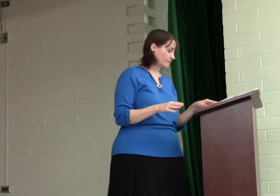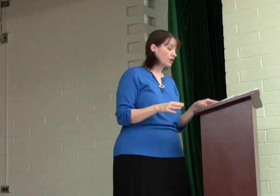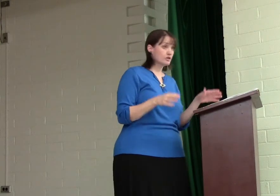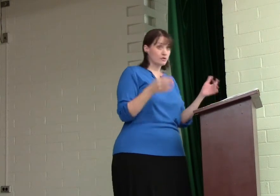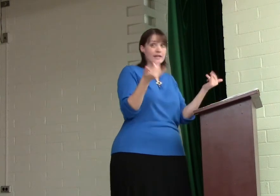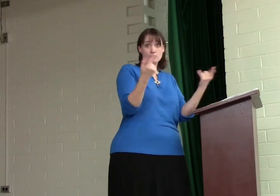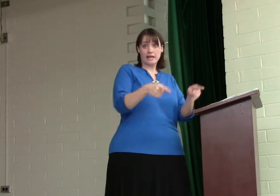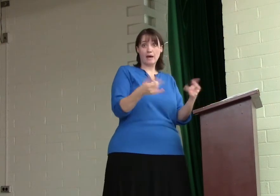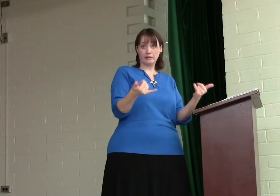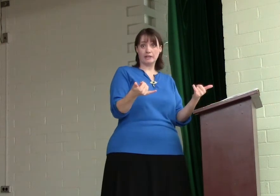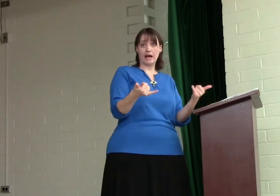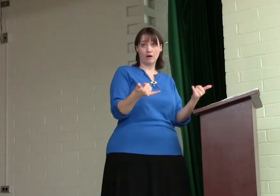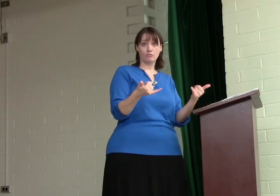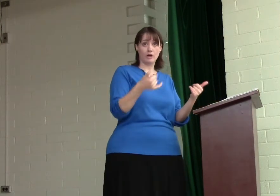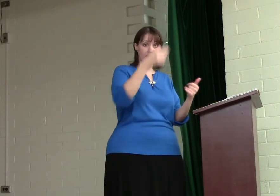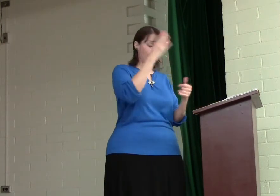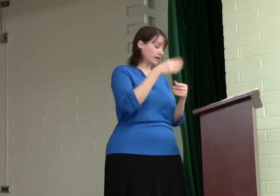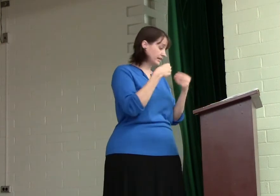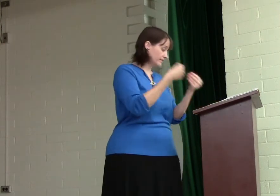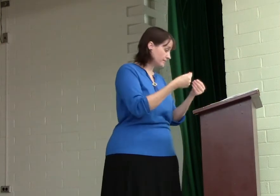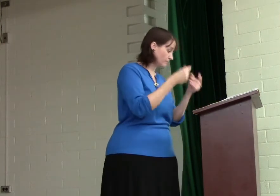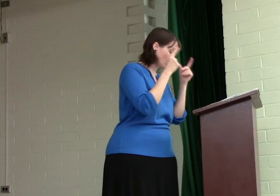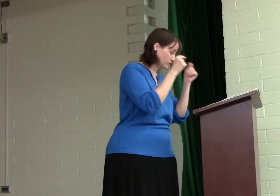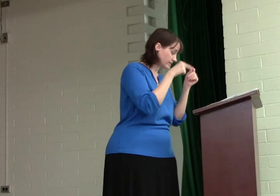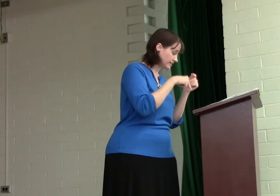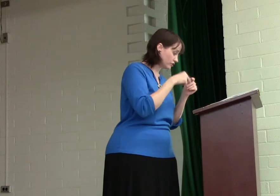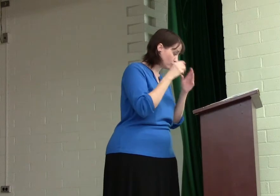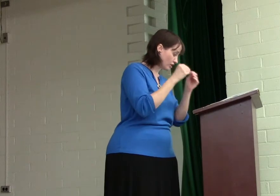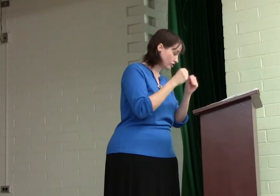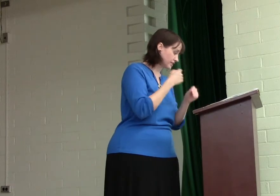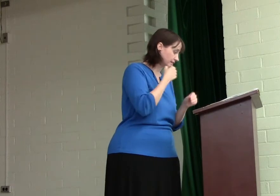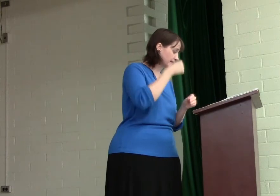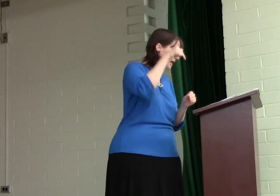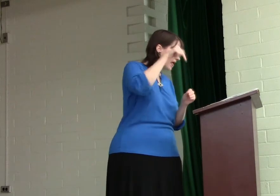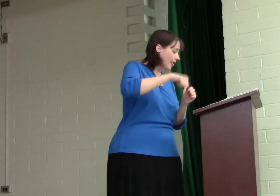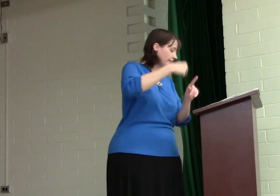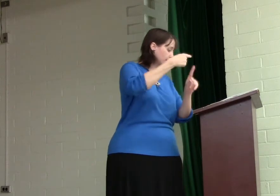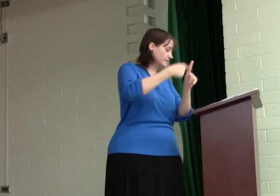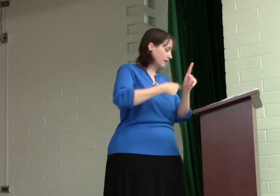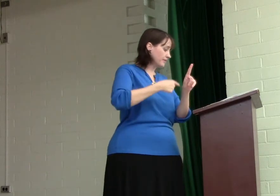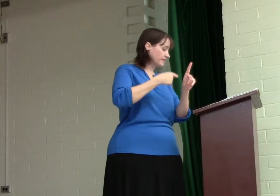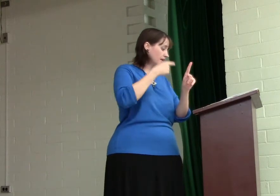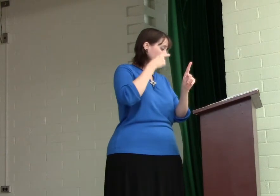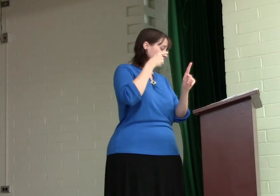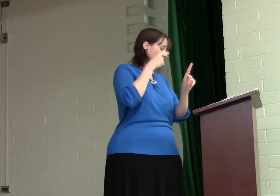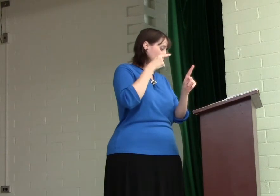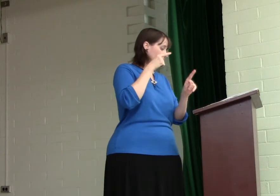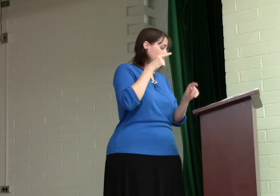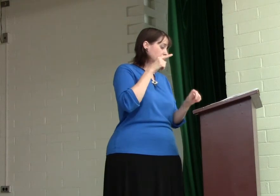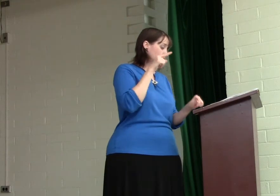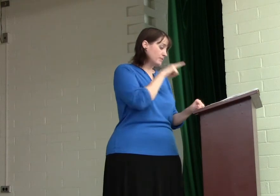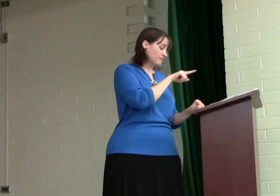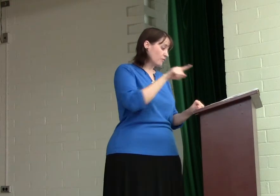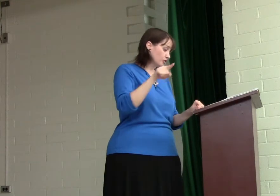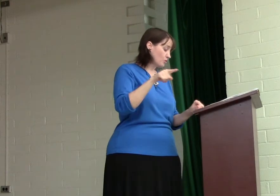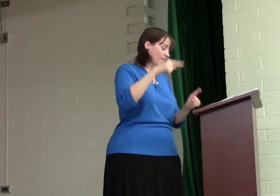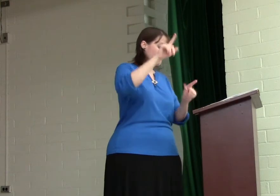So that's what's happening now. And God gives Moses these instructions. He says, this month is to be for you, the